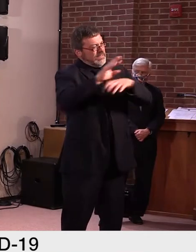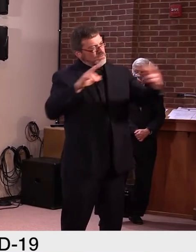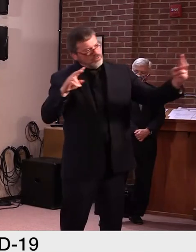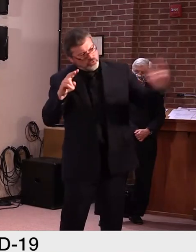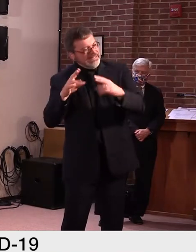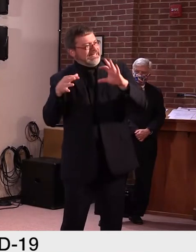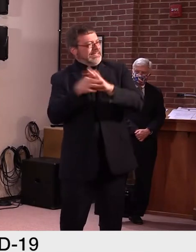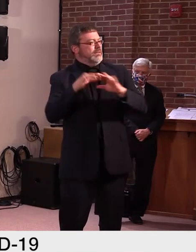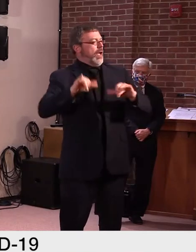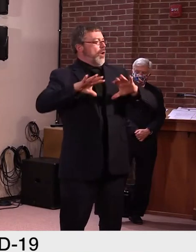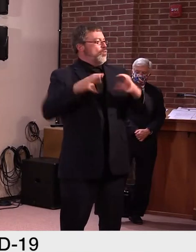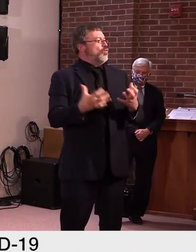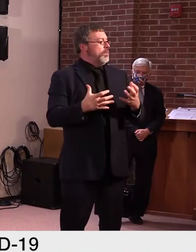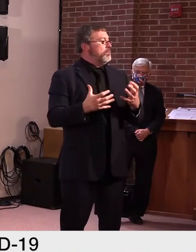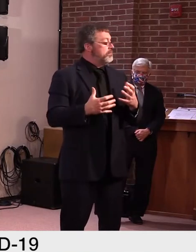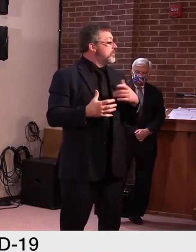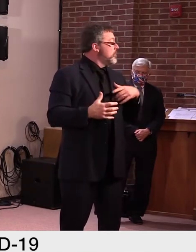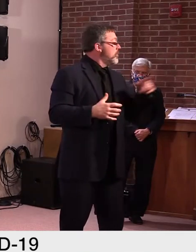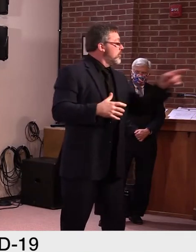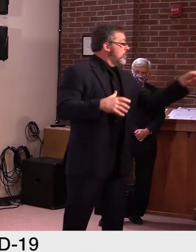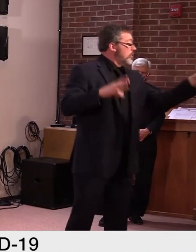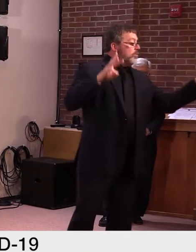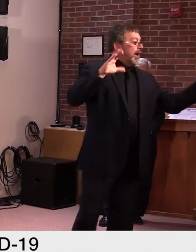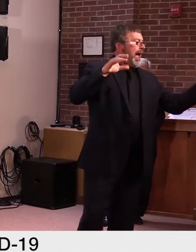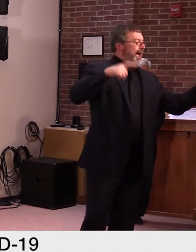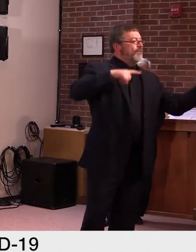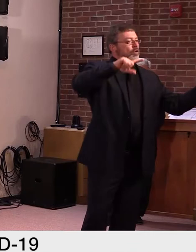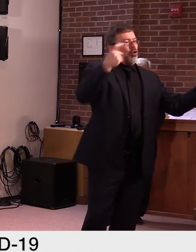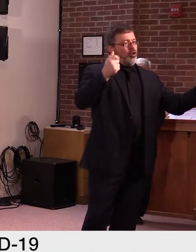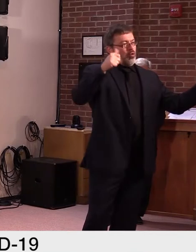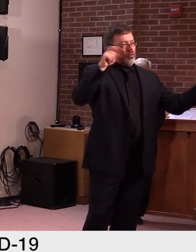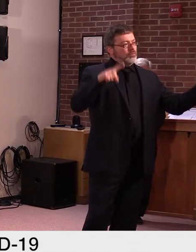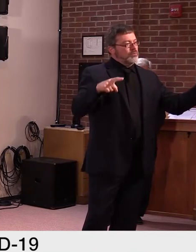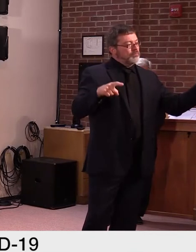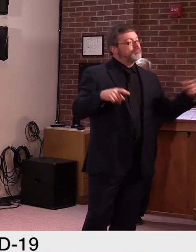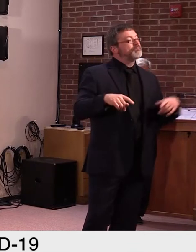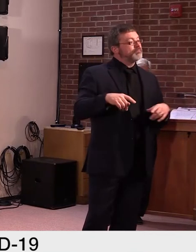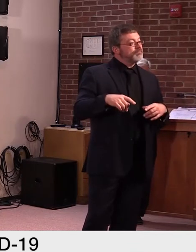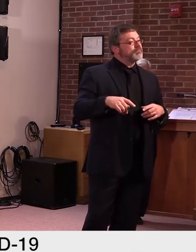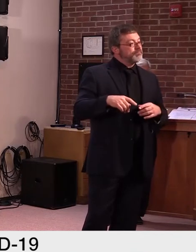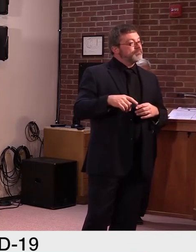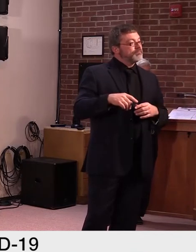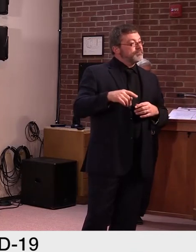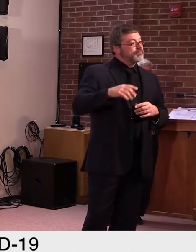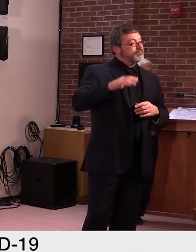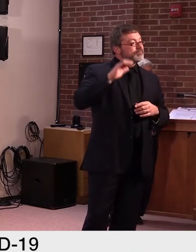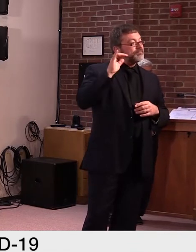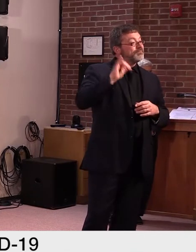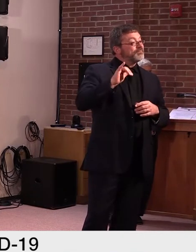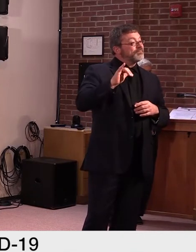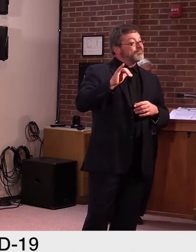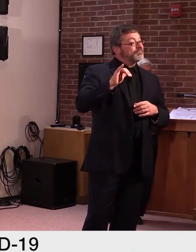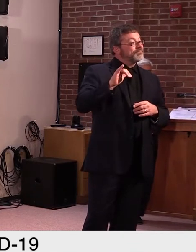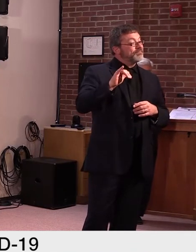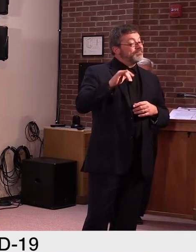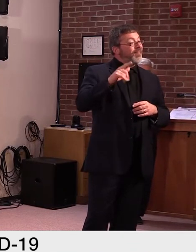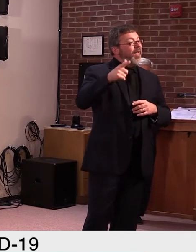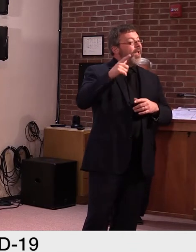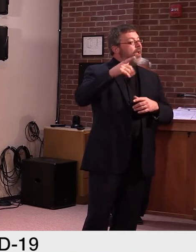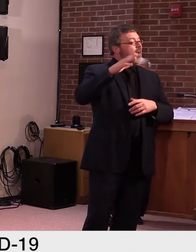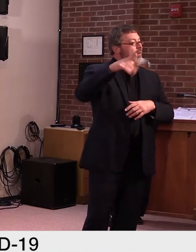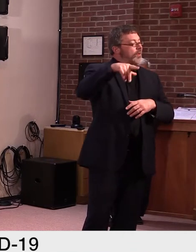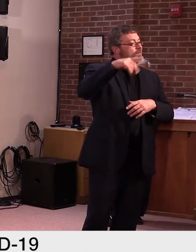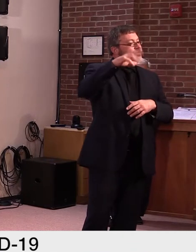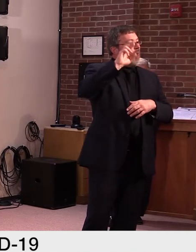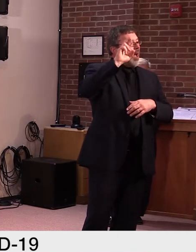follow-up. So, the, um, federal judge, uh, threw out the, uh, GOP lawsuit against